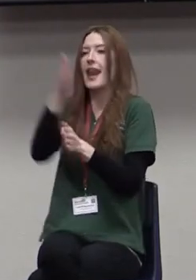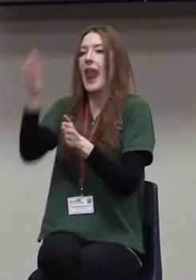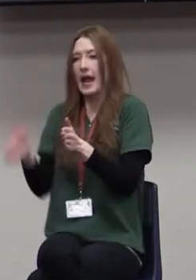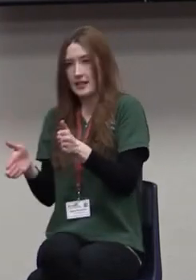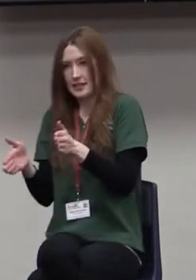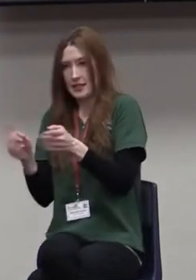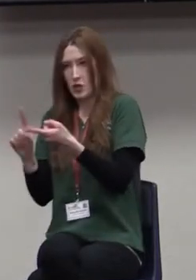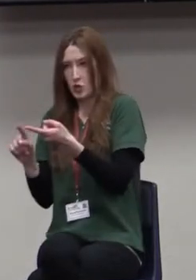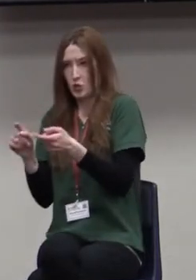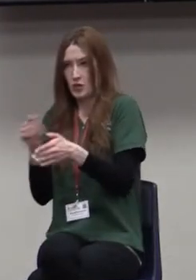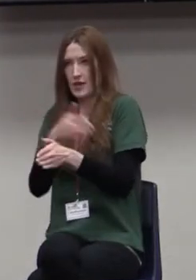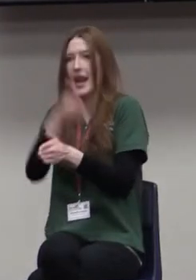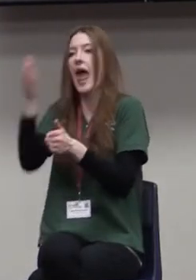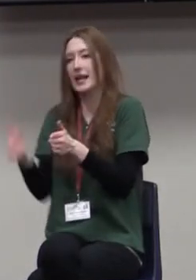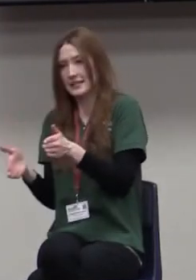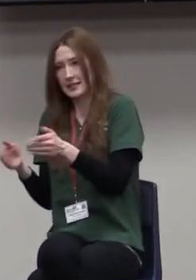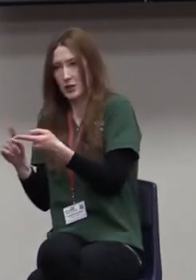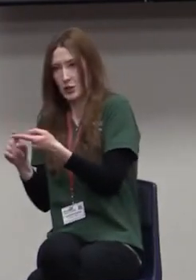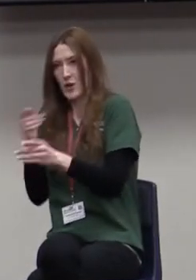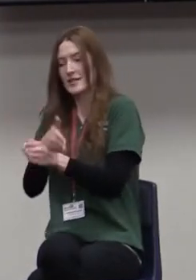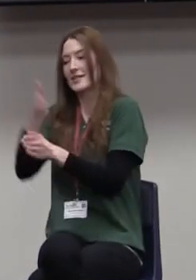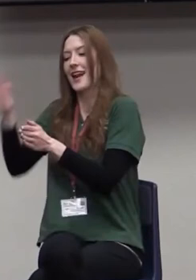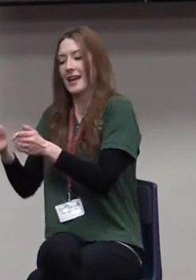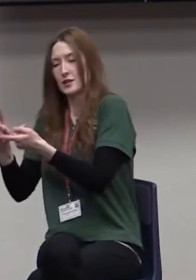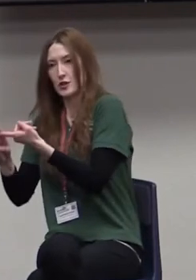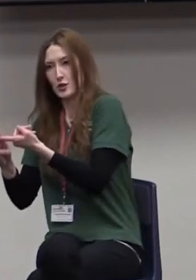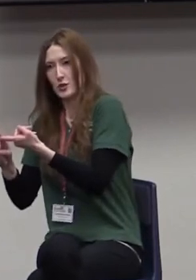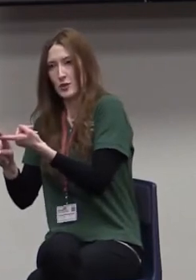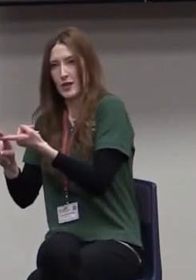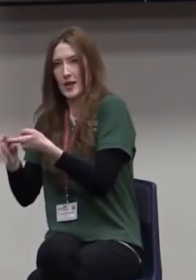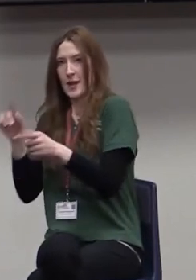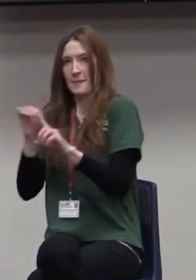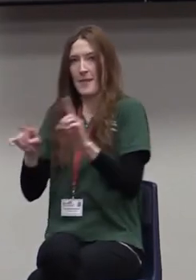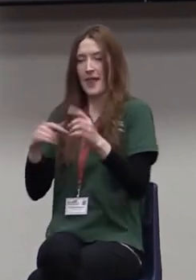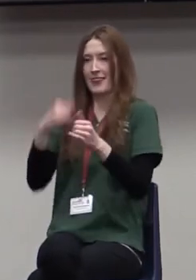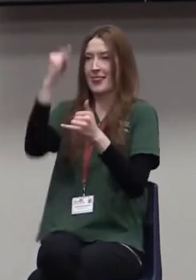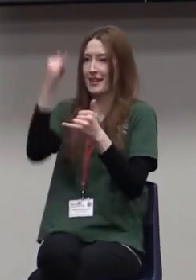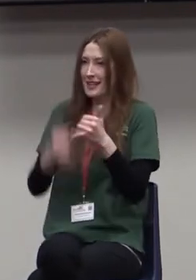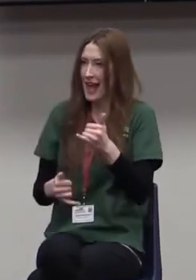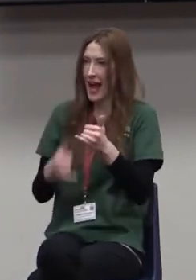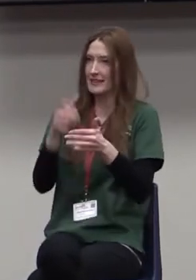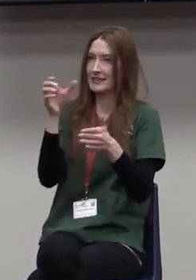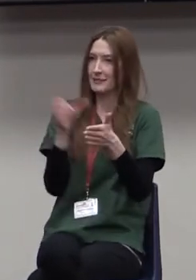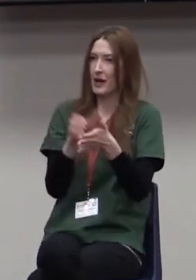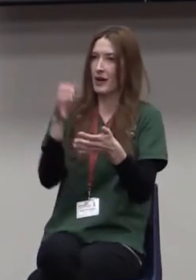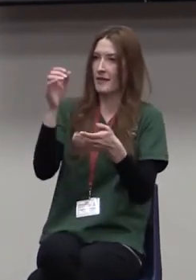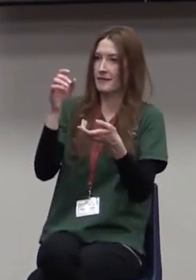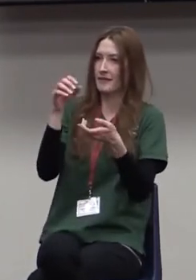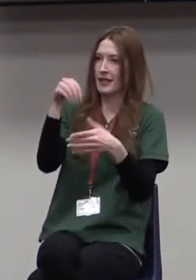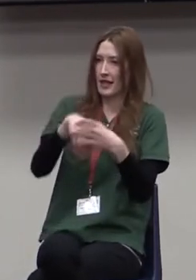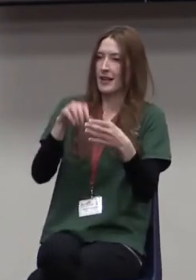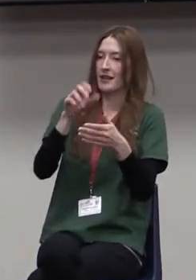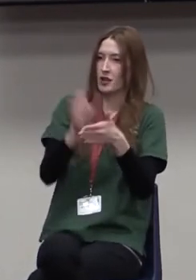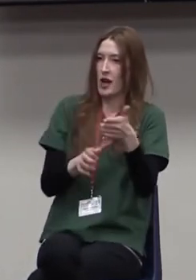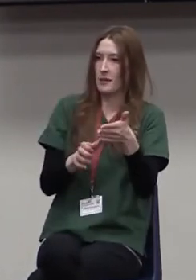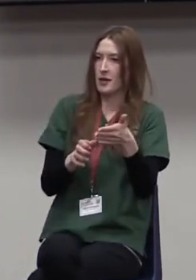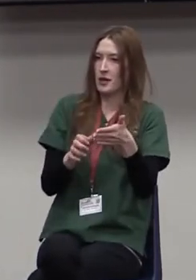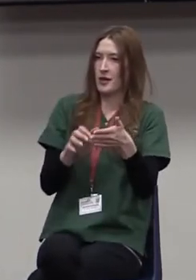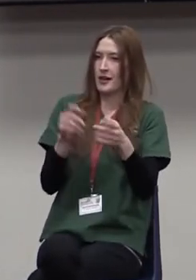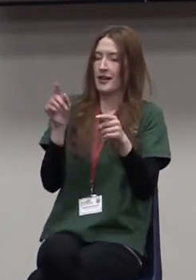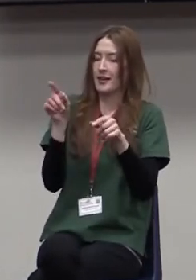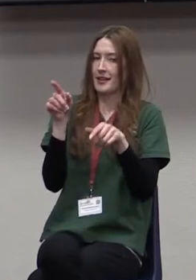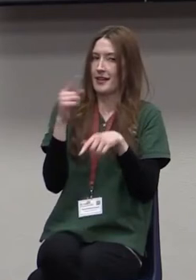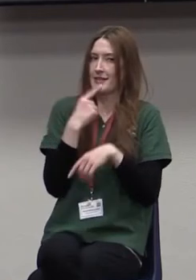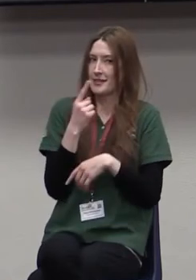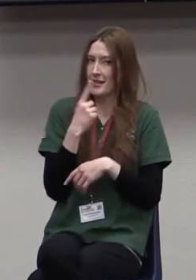then in the last 16 verses of the book, the phrase changes. And it's after. So in the first part,